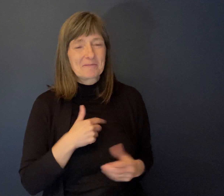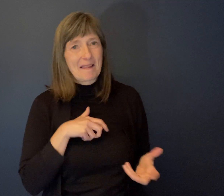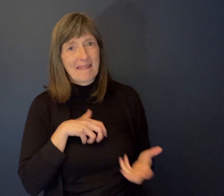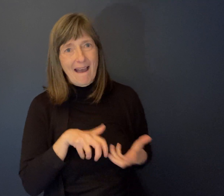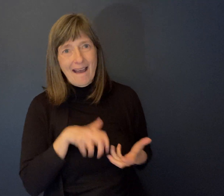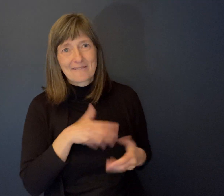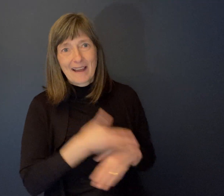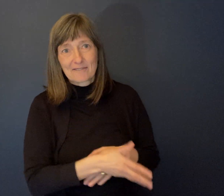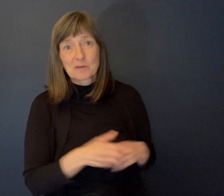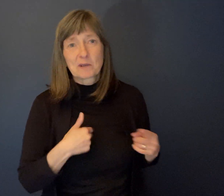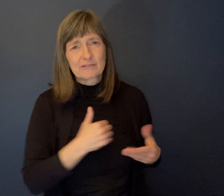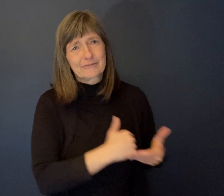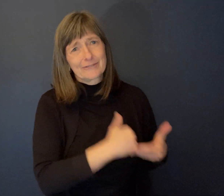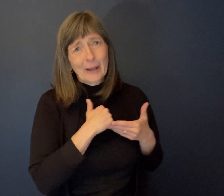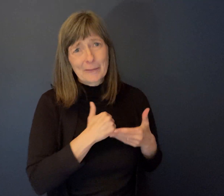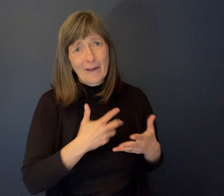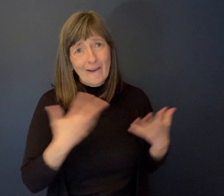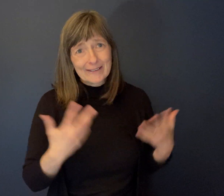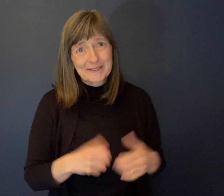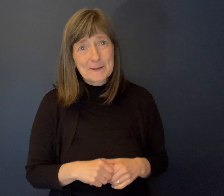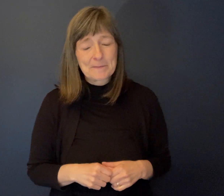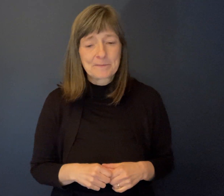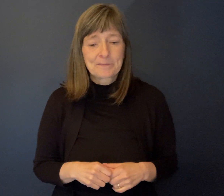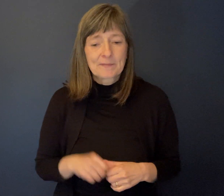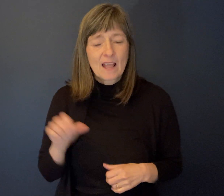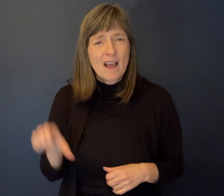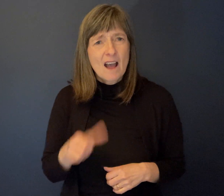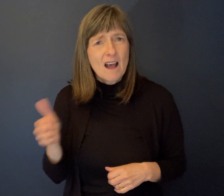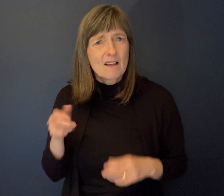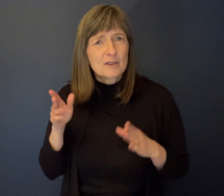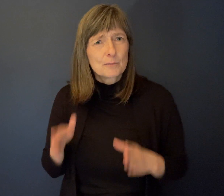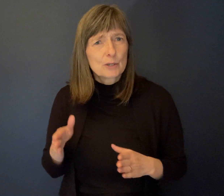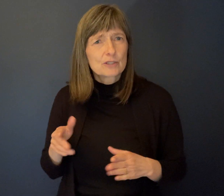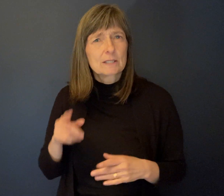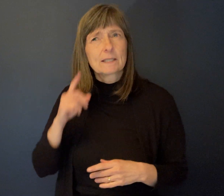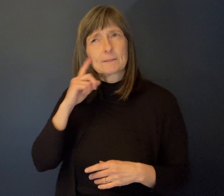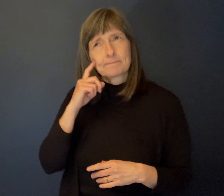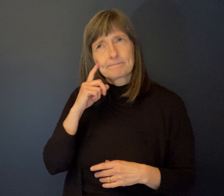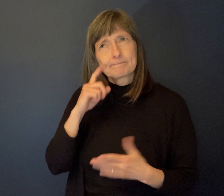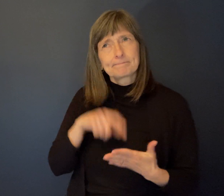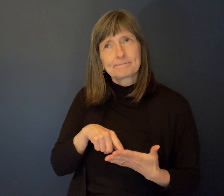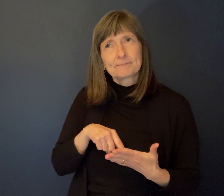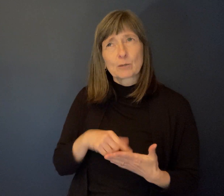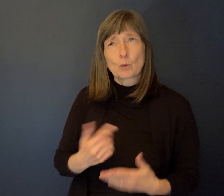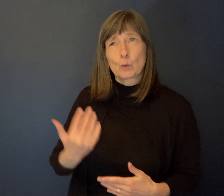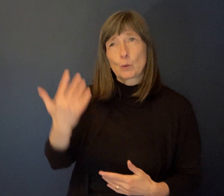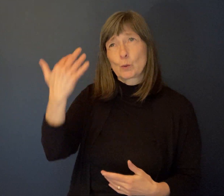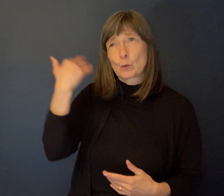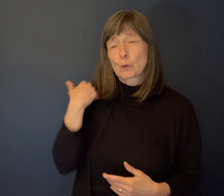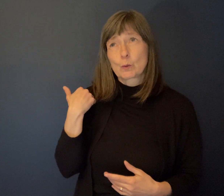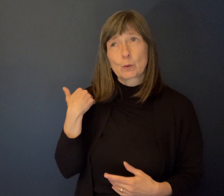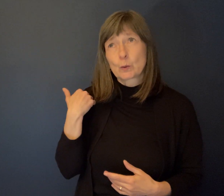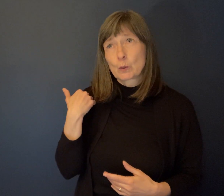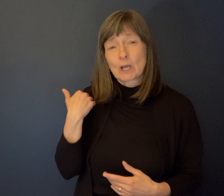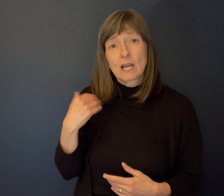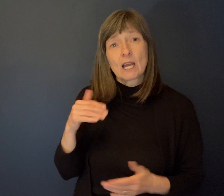Debbie contributed greatly. The other person I guess that stands out for me is, and I go way back with this one, was Dr. Henry